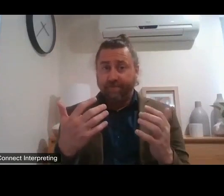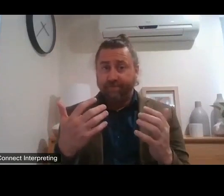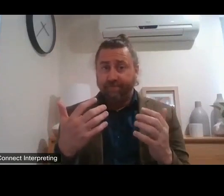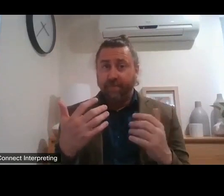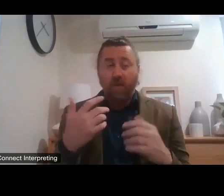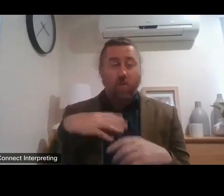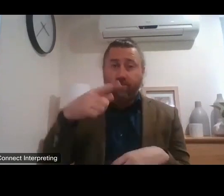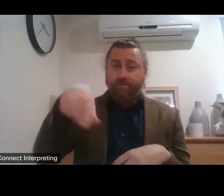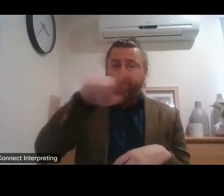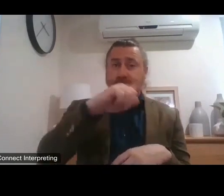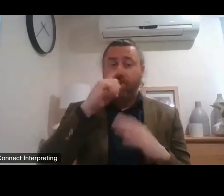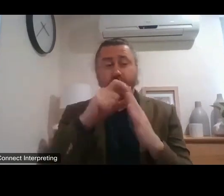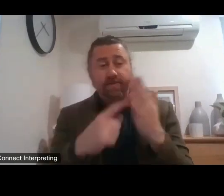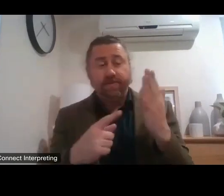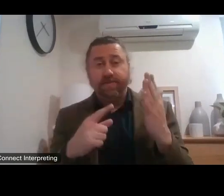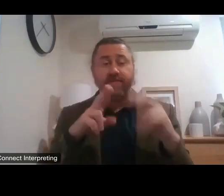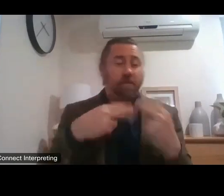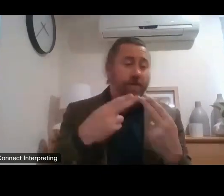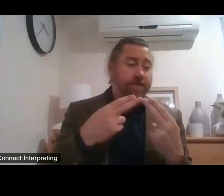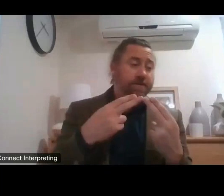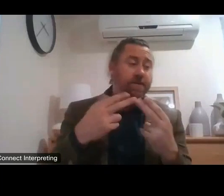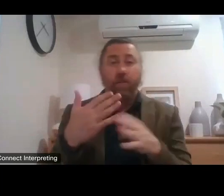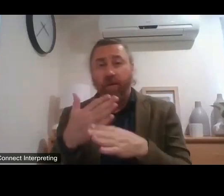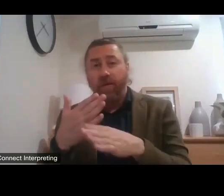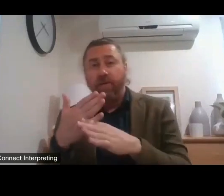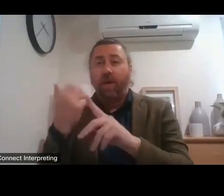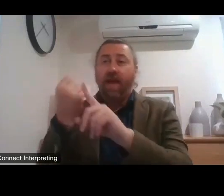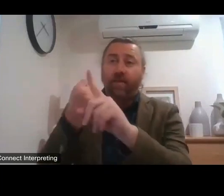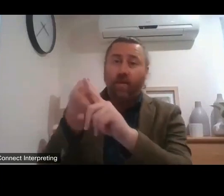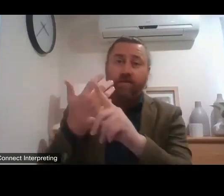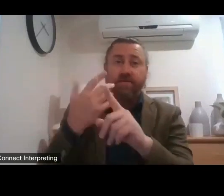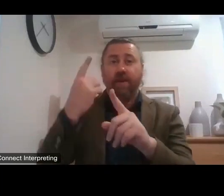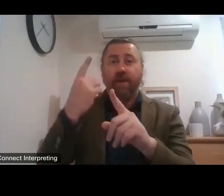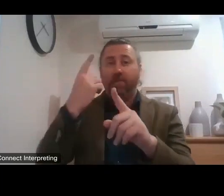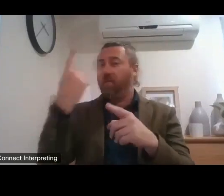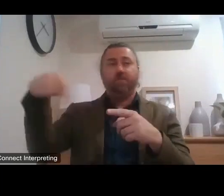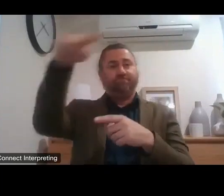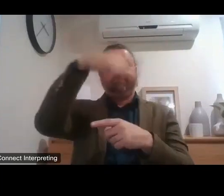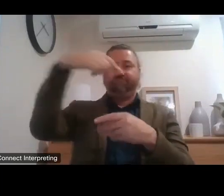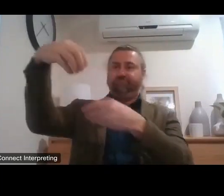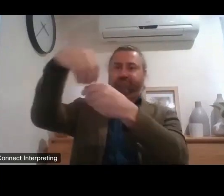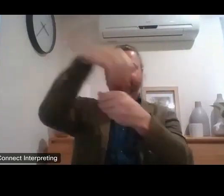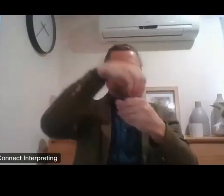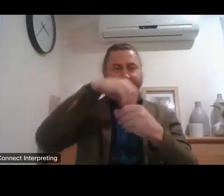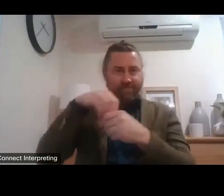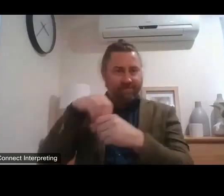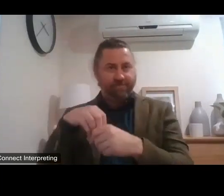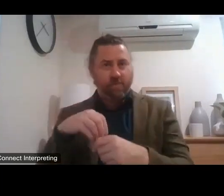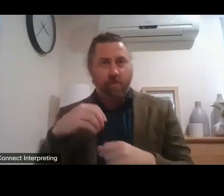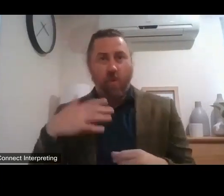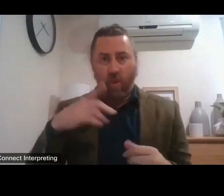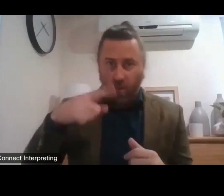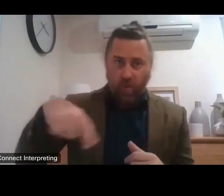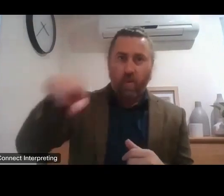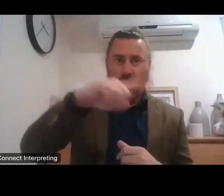family members, workers, advocates, stakeholders in the same